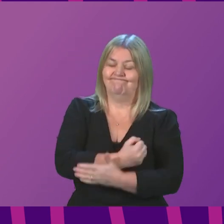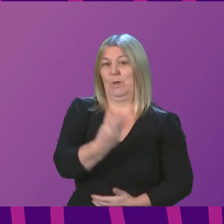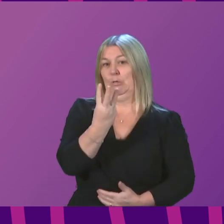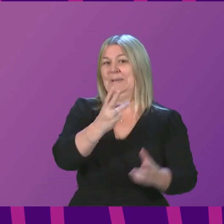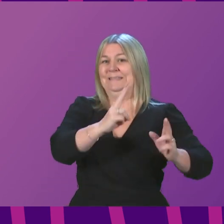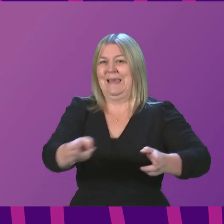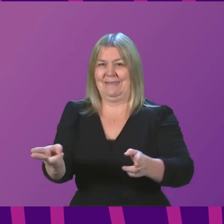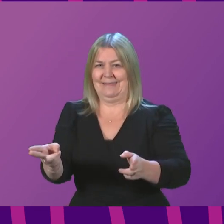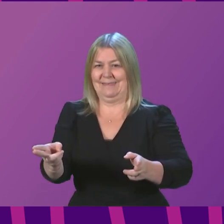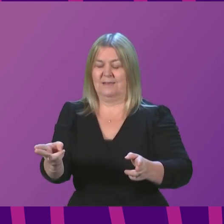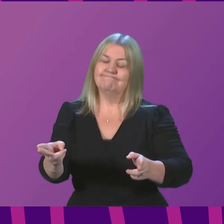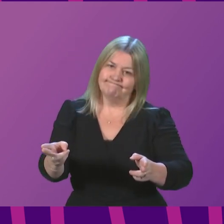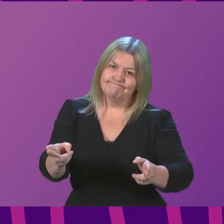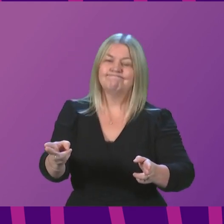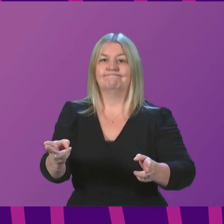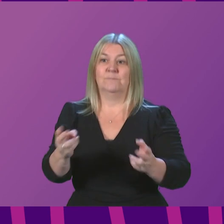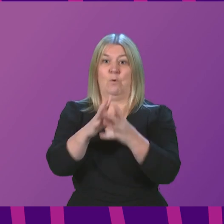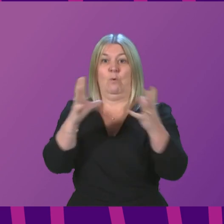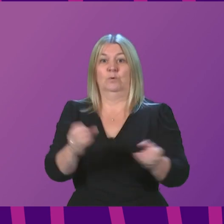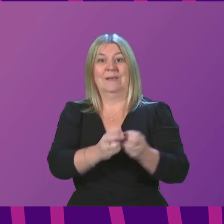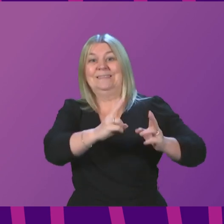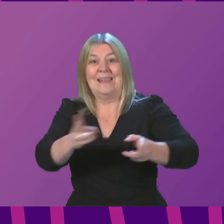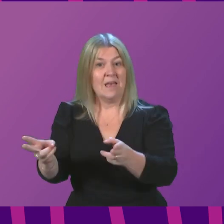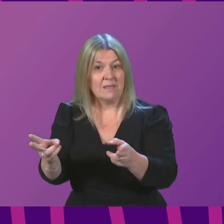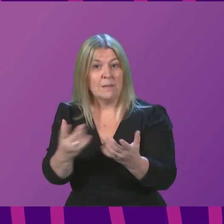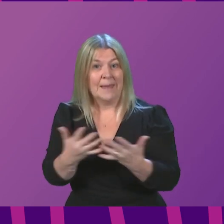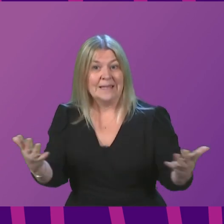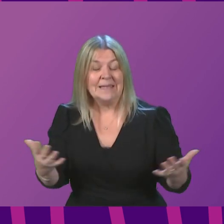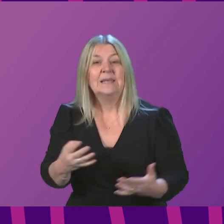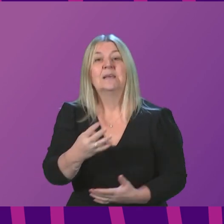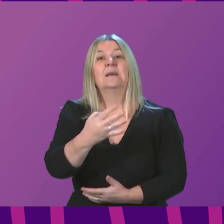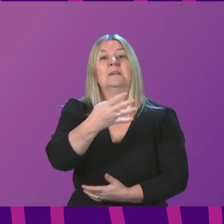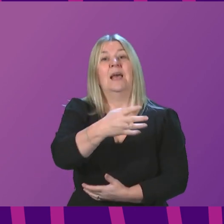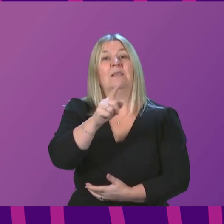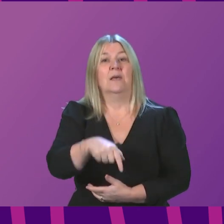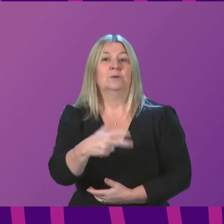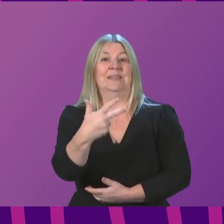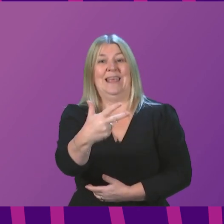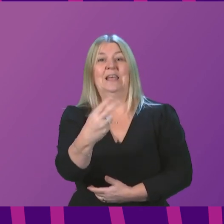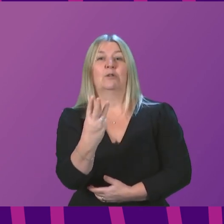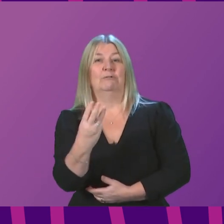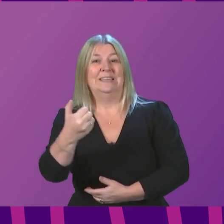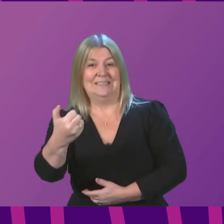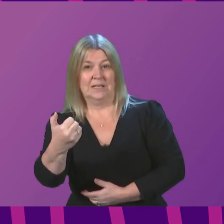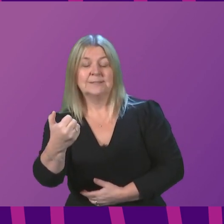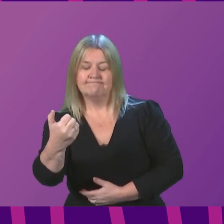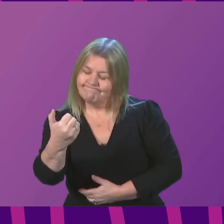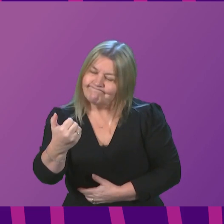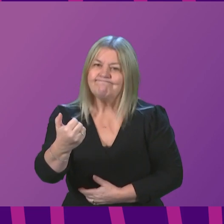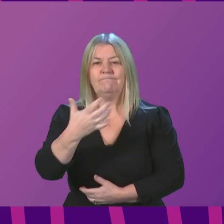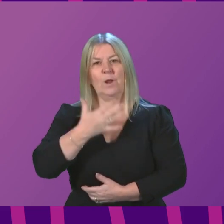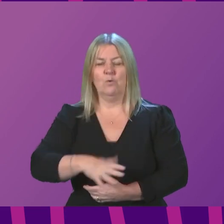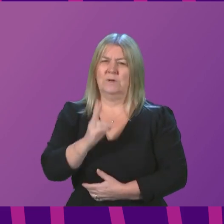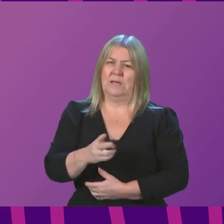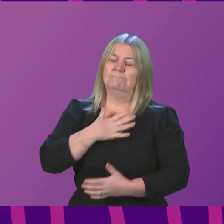reported, taking the total number of deaths under this daily definition to 9,836. Once again, I want